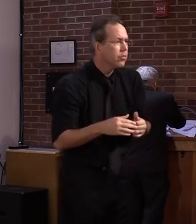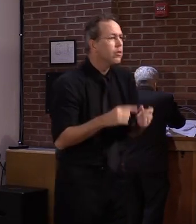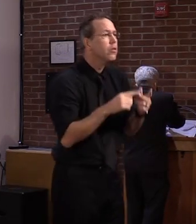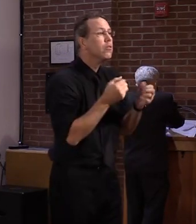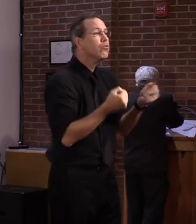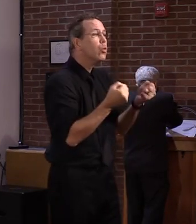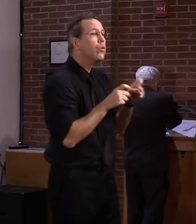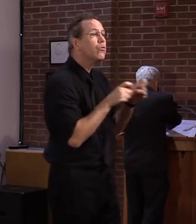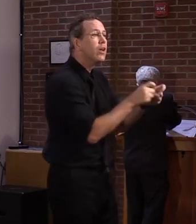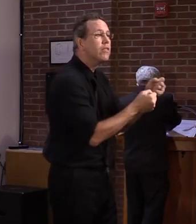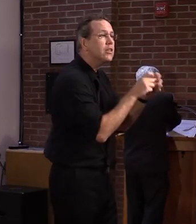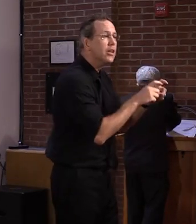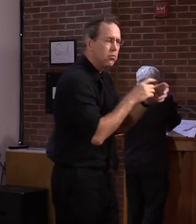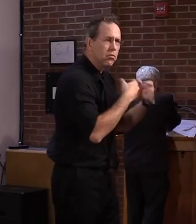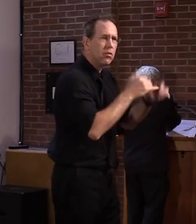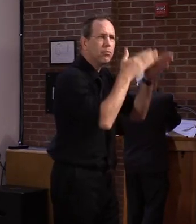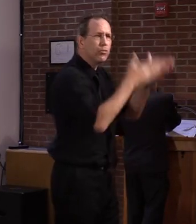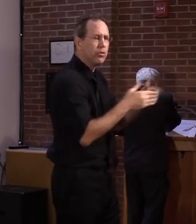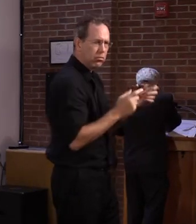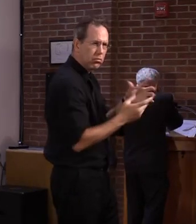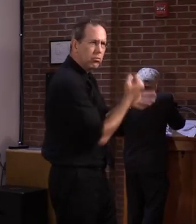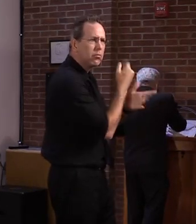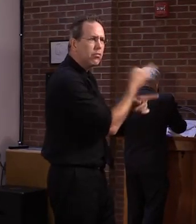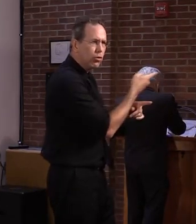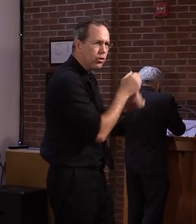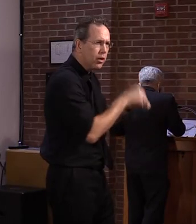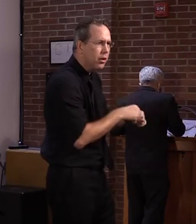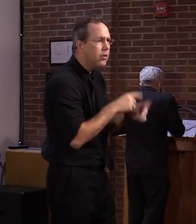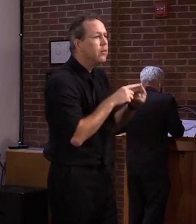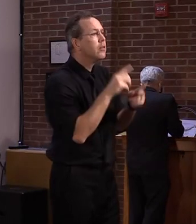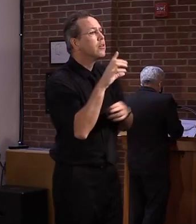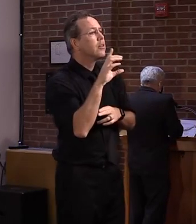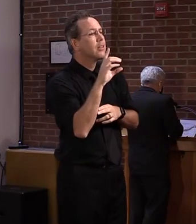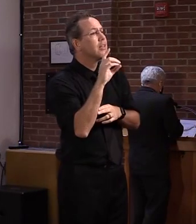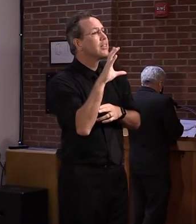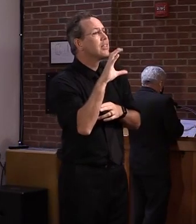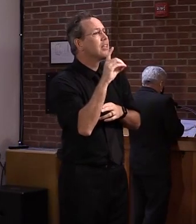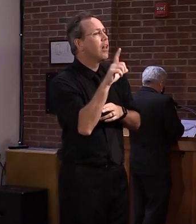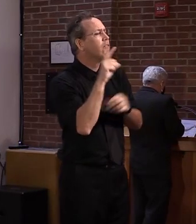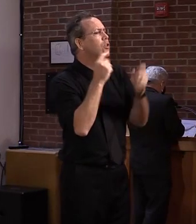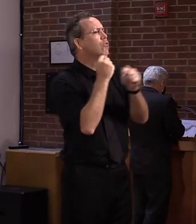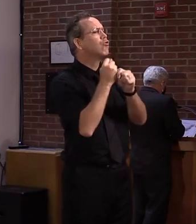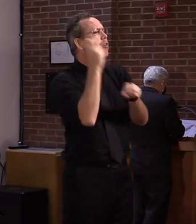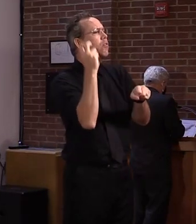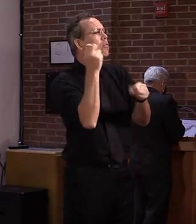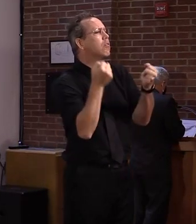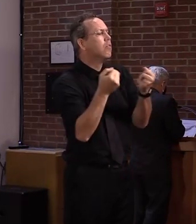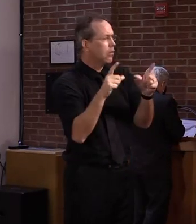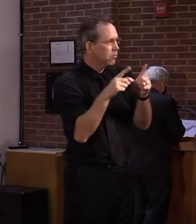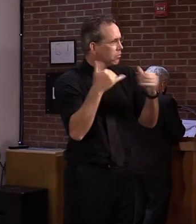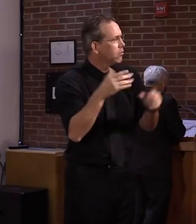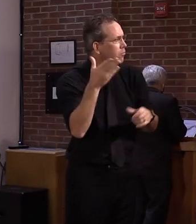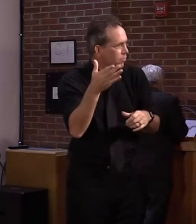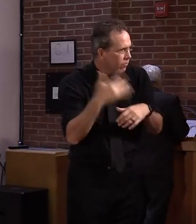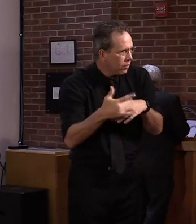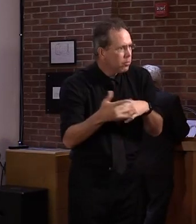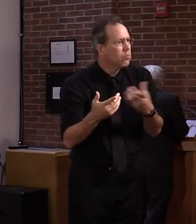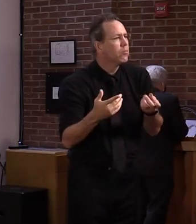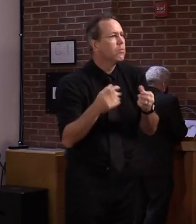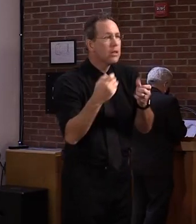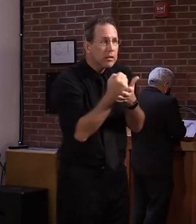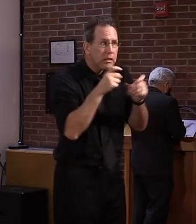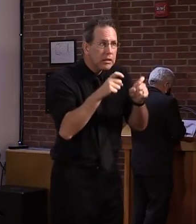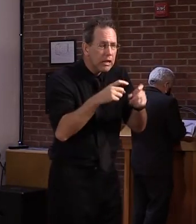We have opened the commercial vehicle driver's license knowledge and skills testing. We have opened